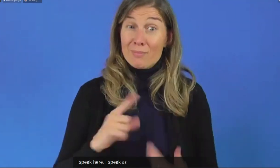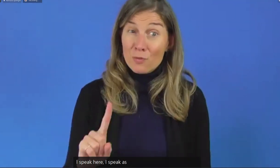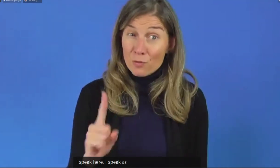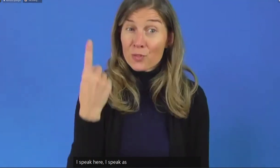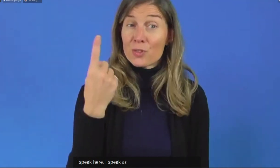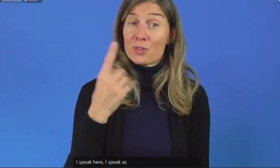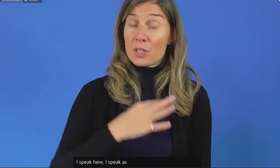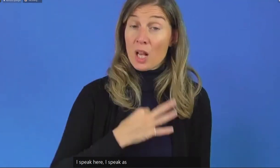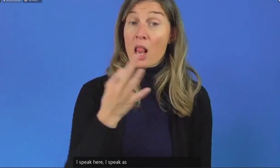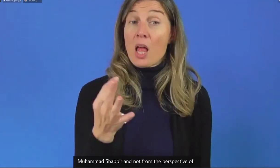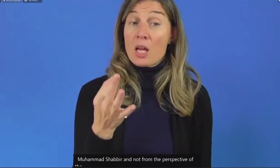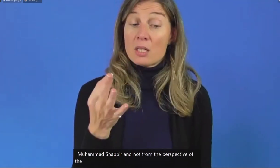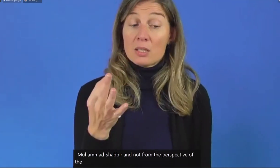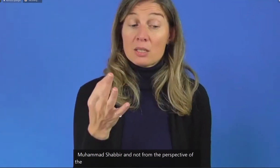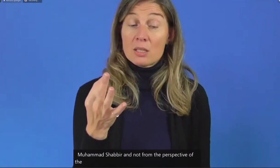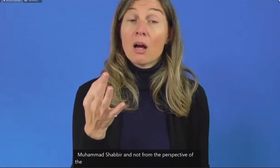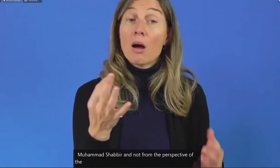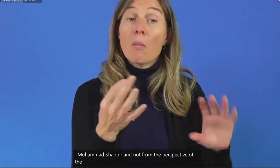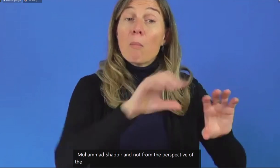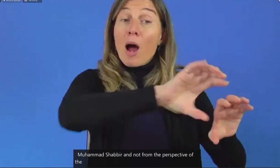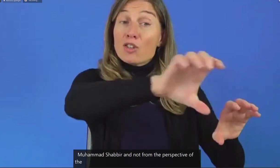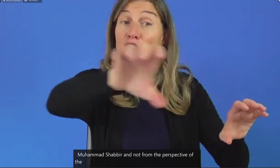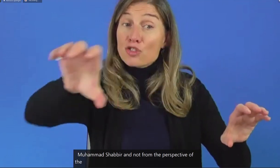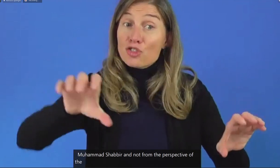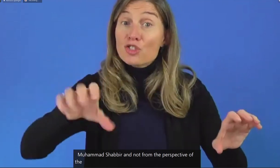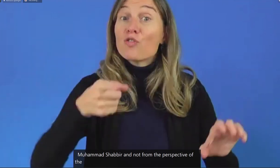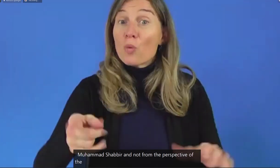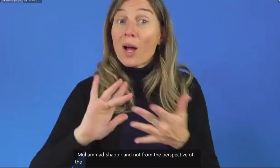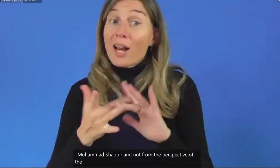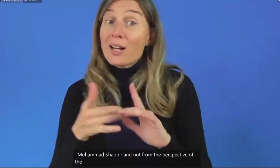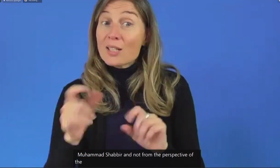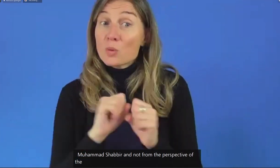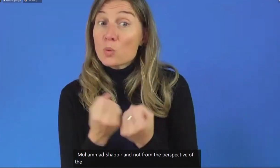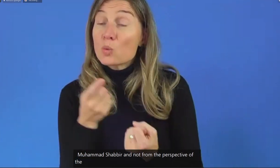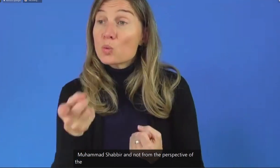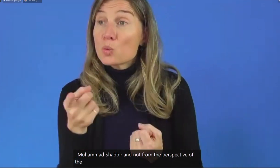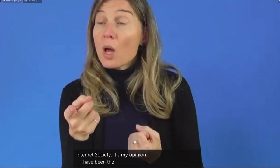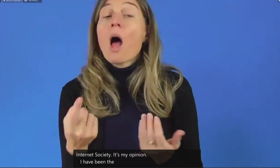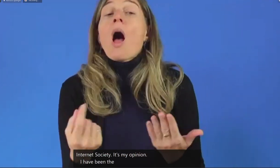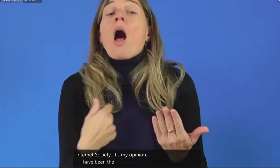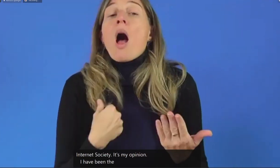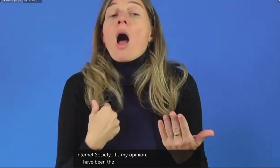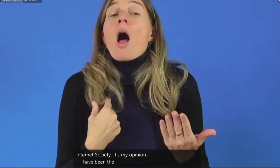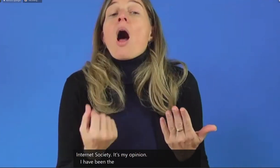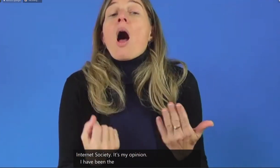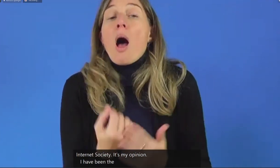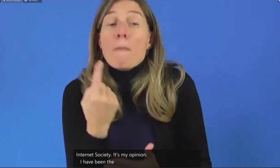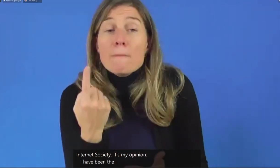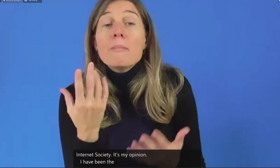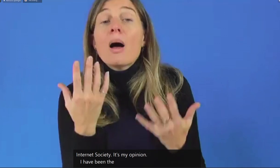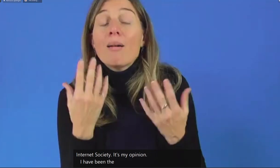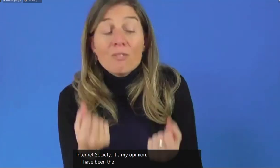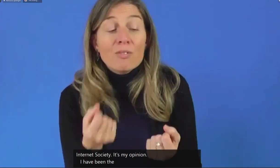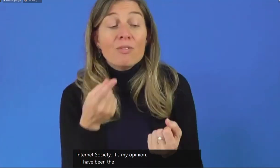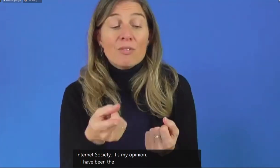by the chapters at the Internet Society who happens to have any kind of lived experience